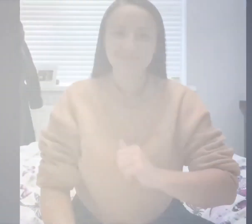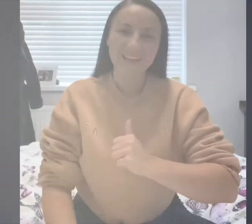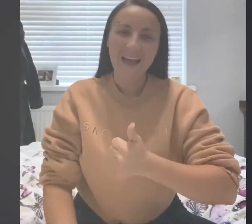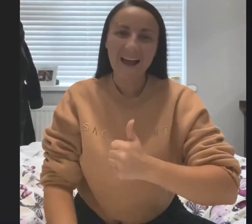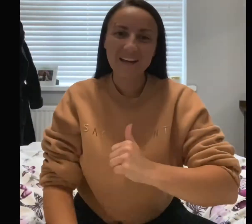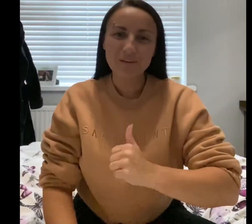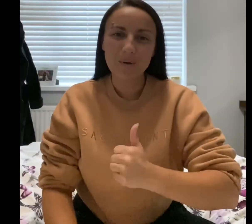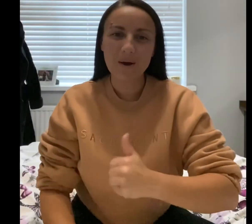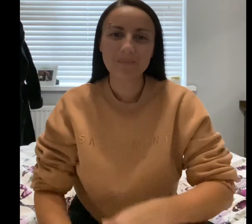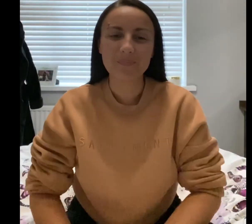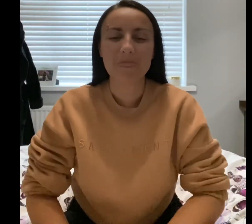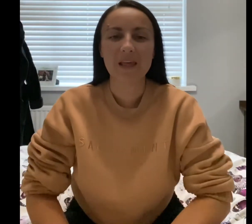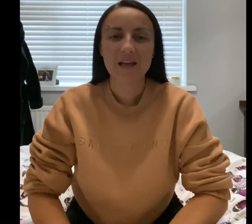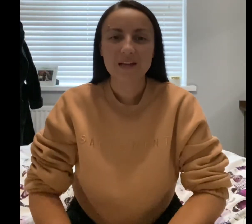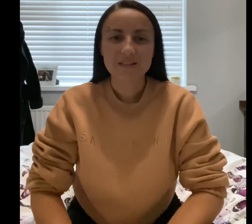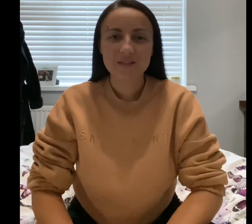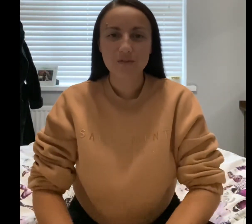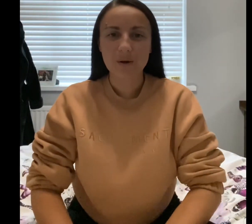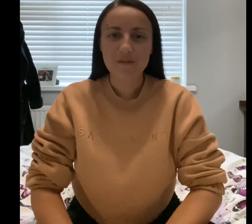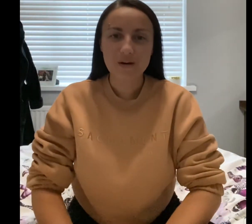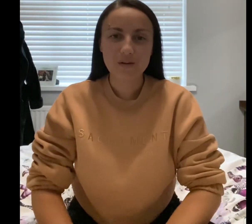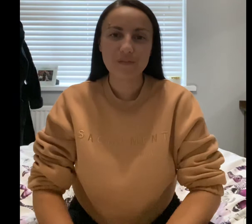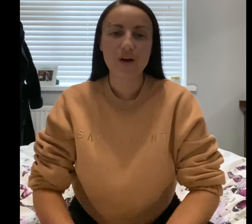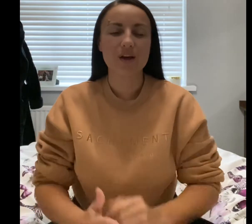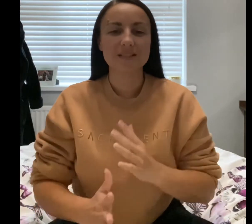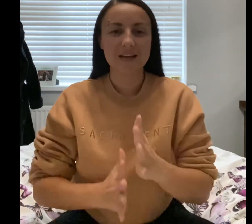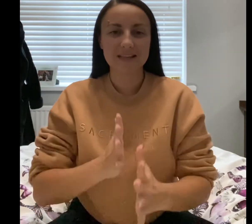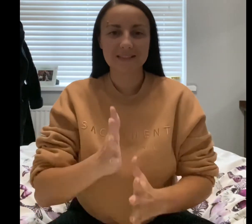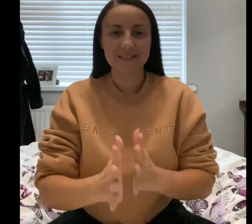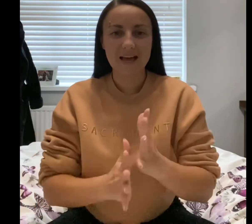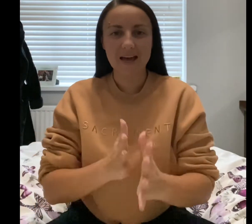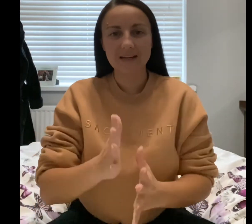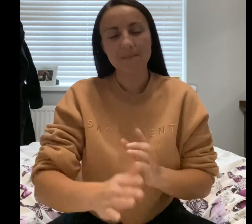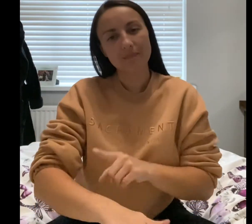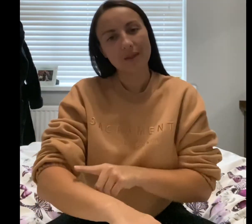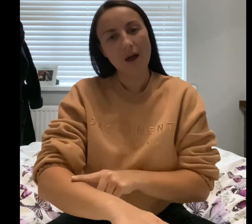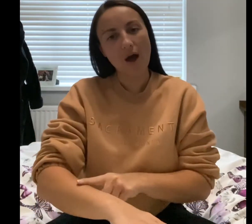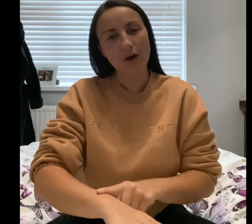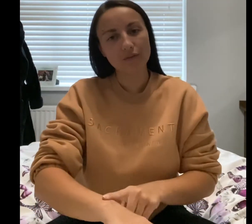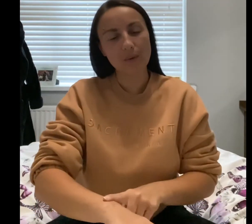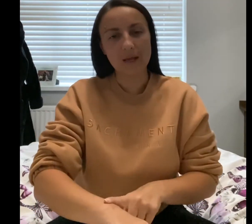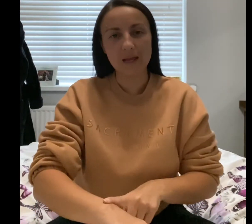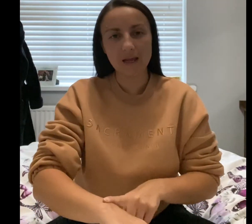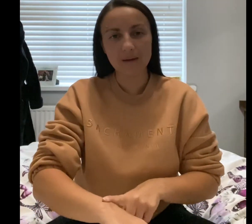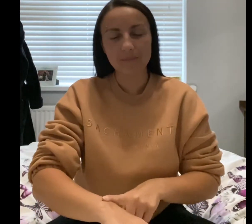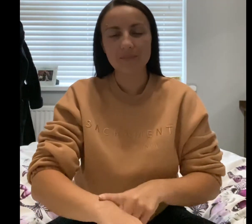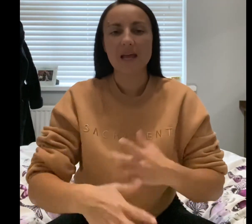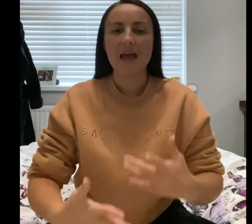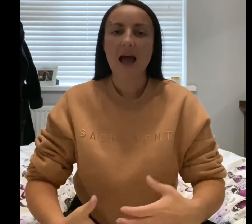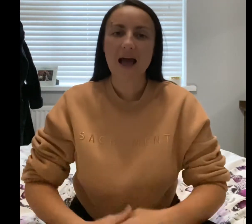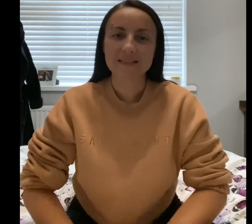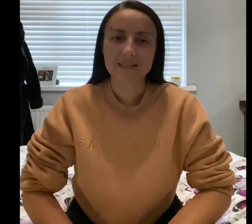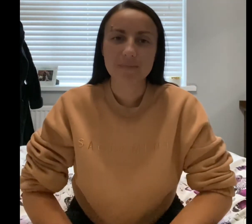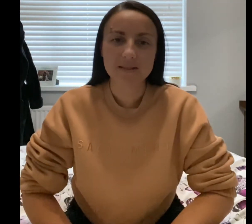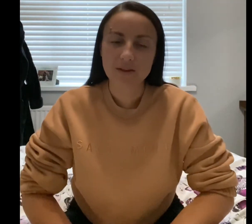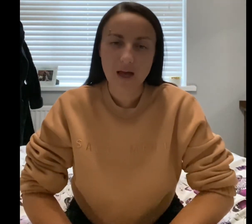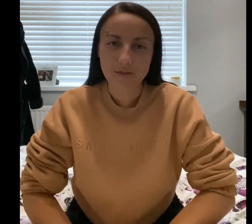Hi everyone! So for our very first sign of the week, as it's Mental Health